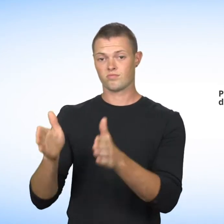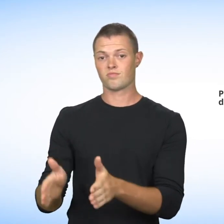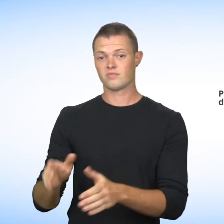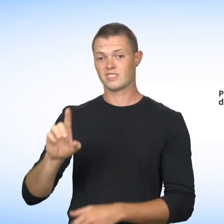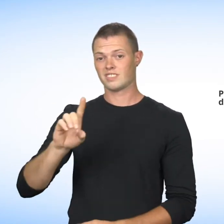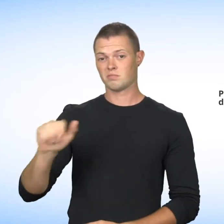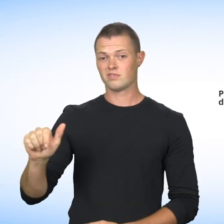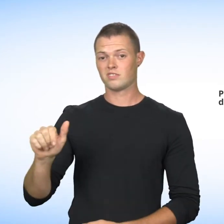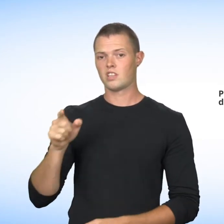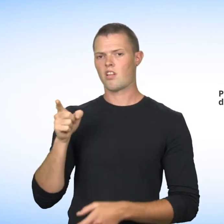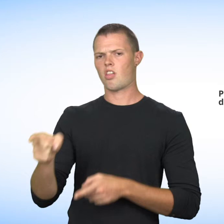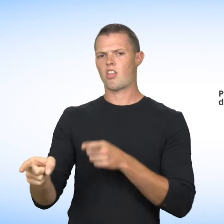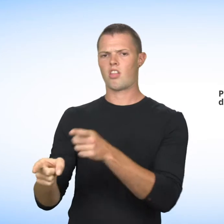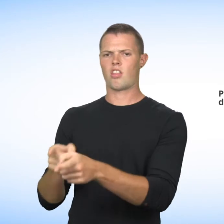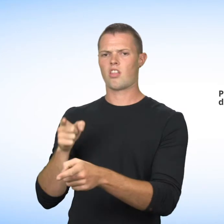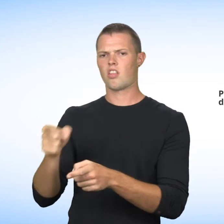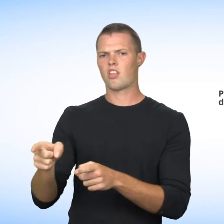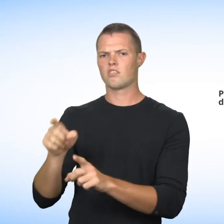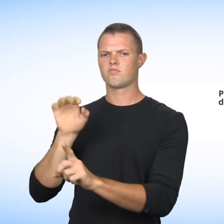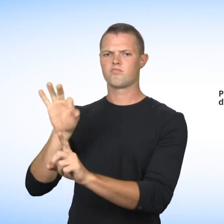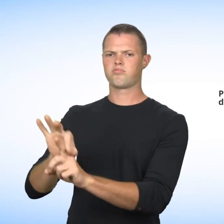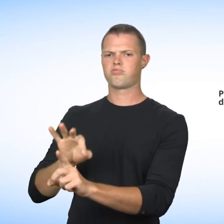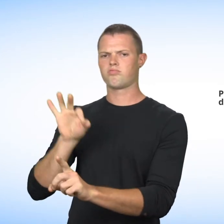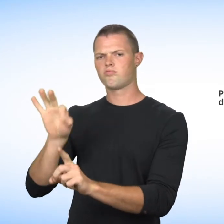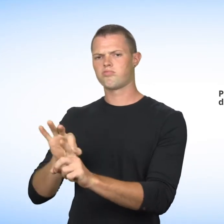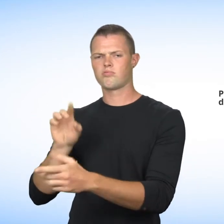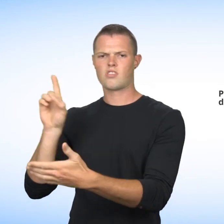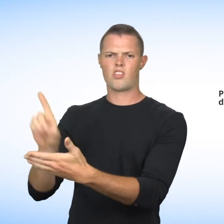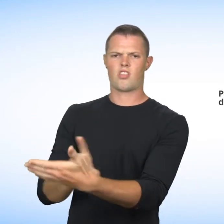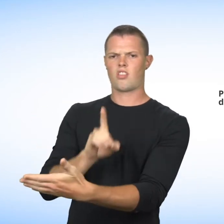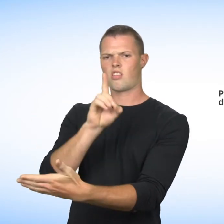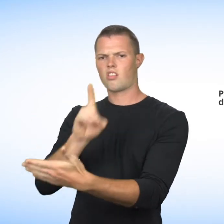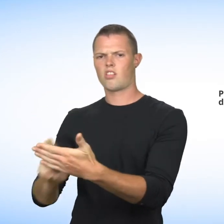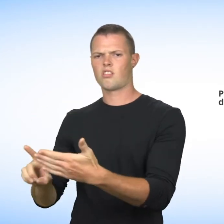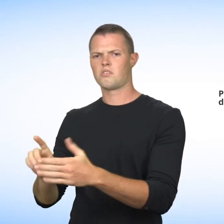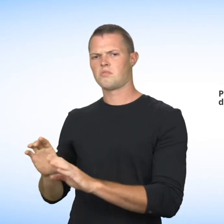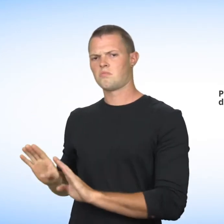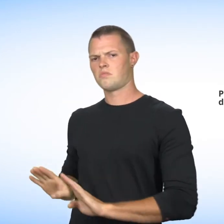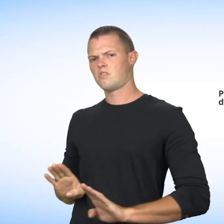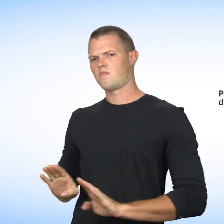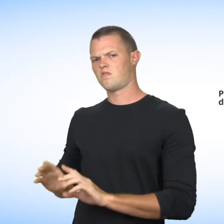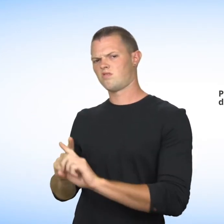As well, you cannot be the target of offensive and repeated remarks or behavior because you are disabled.